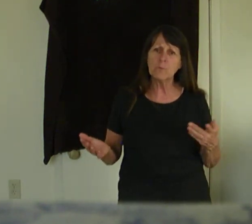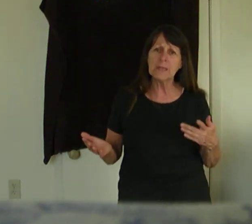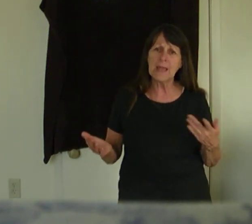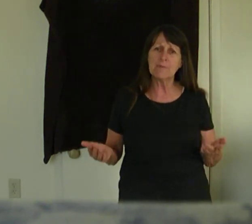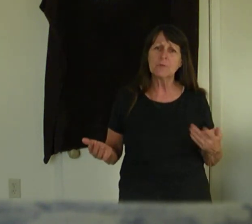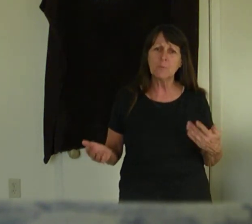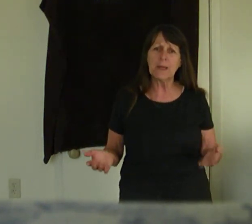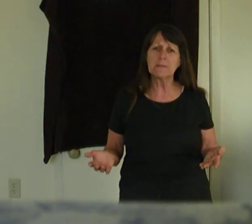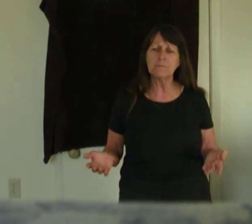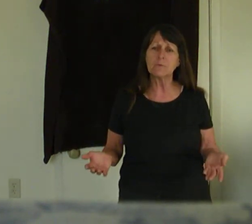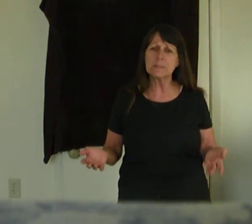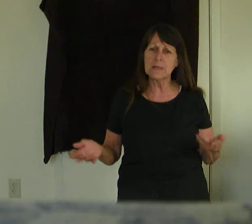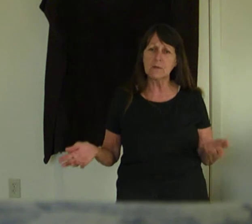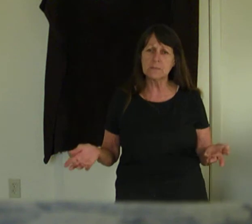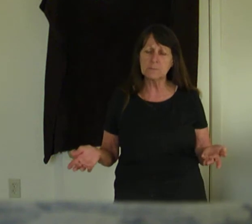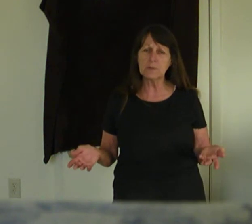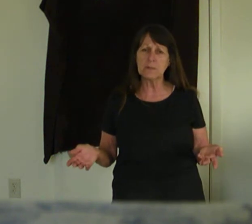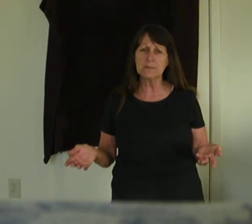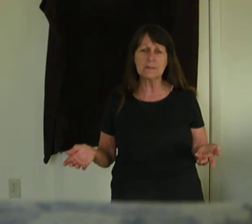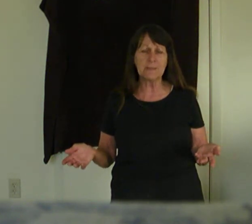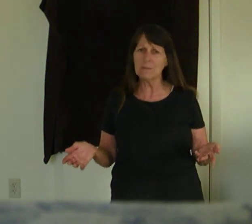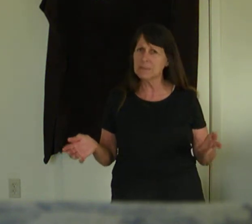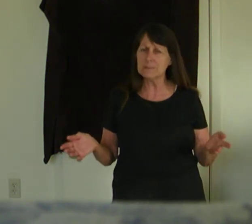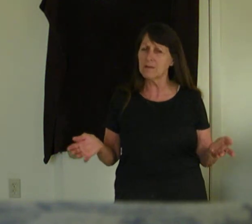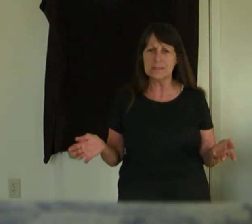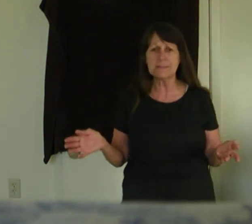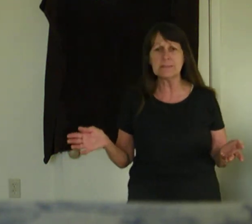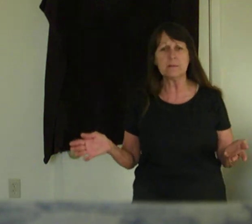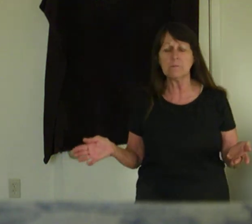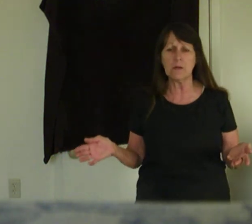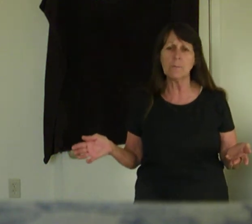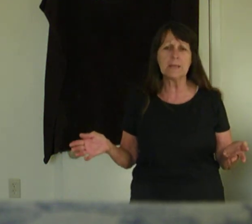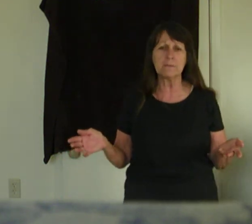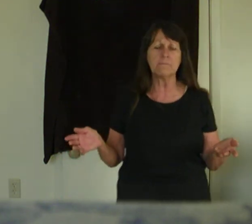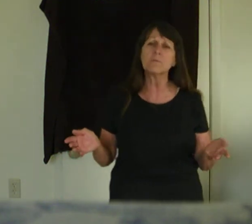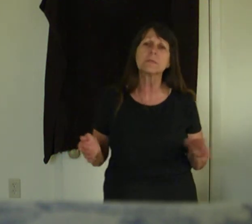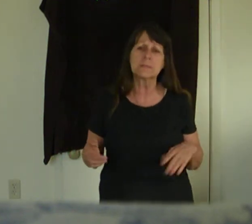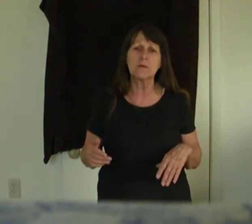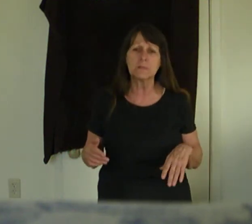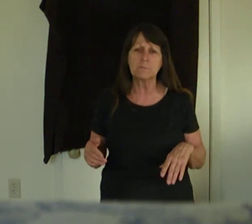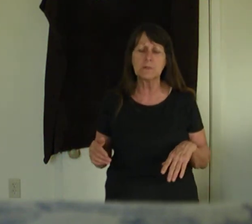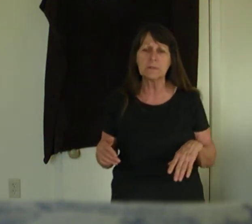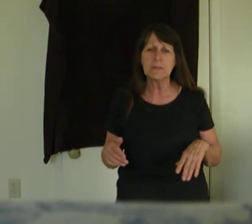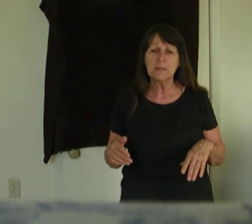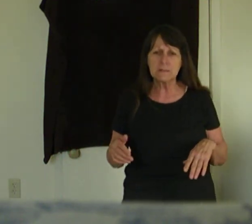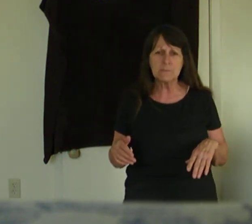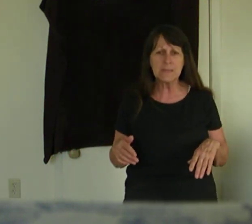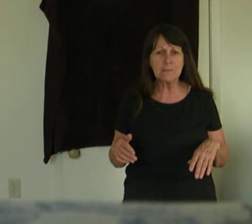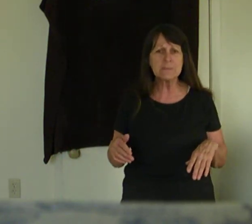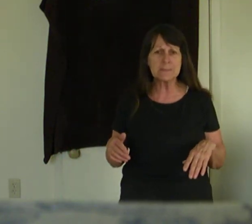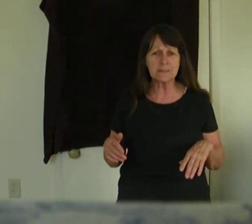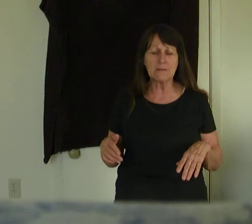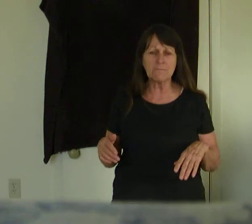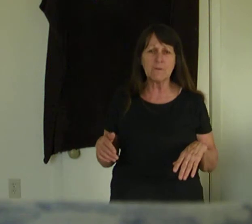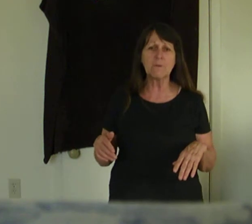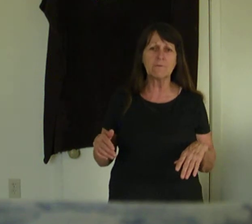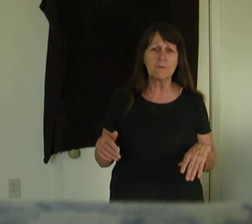we have to obey the voice of the Holy Spirit. Sometimes it's not easy to obey the voice of the Holy Spirit. Sometimes it's a very, very